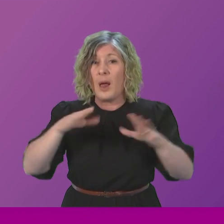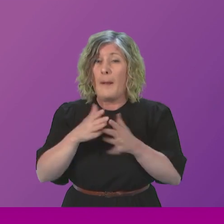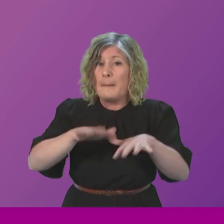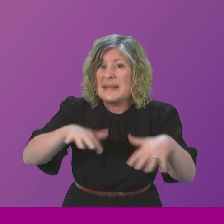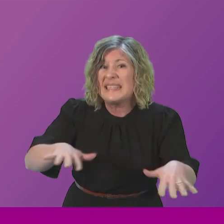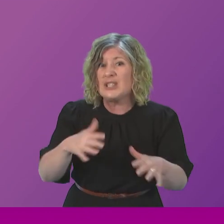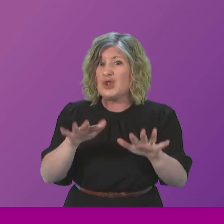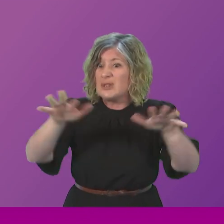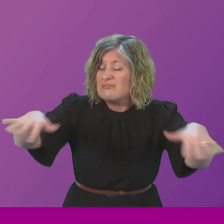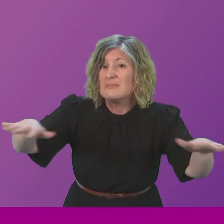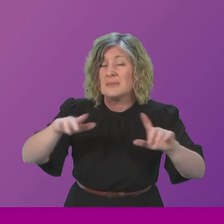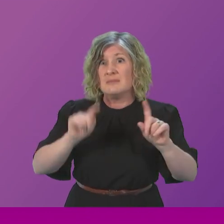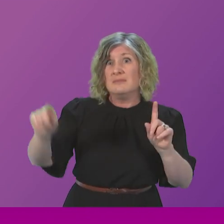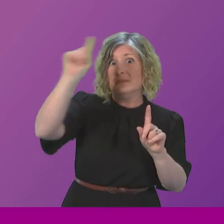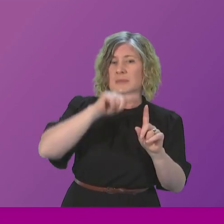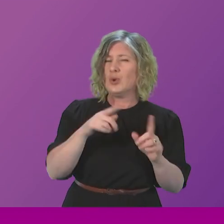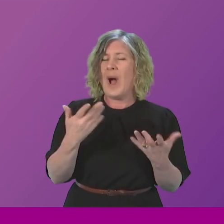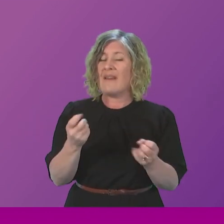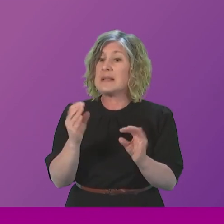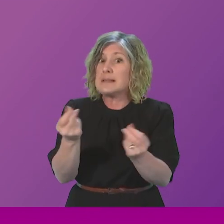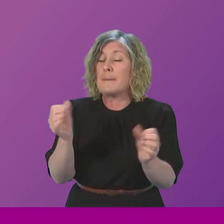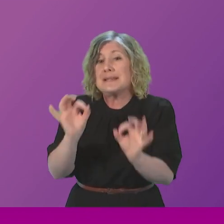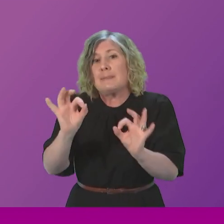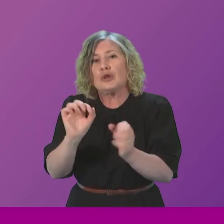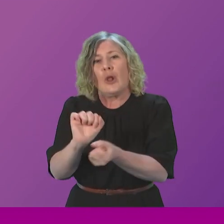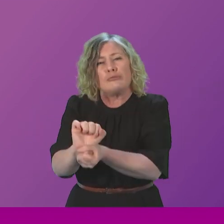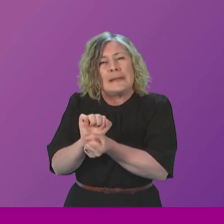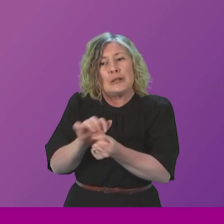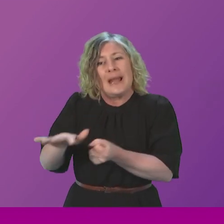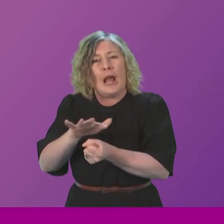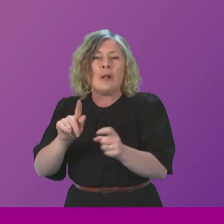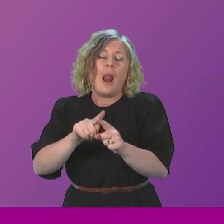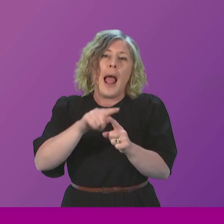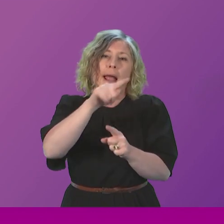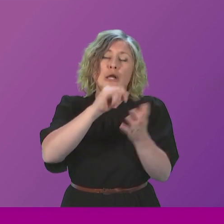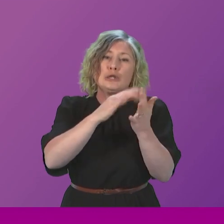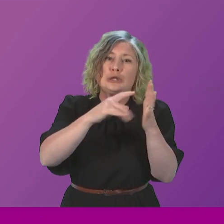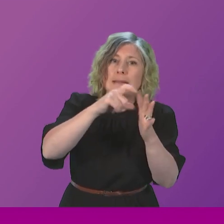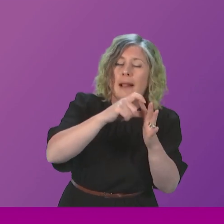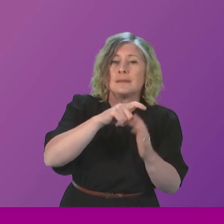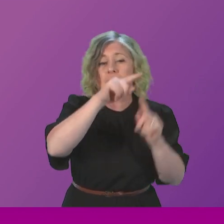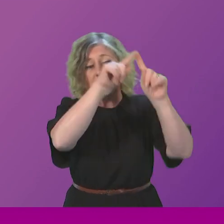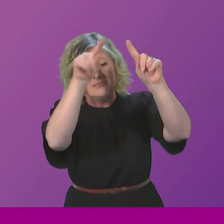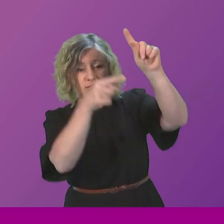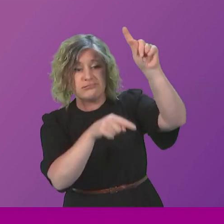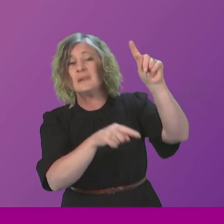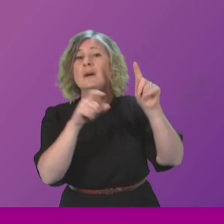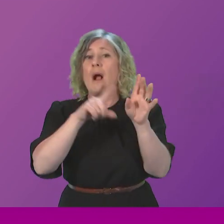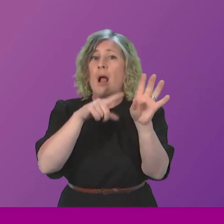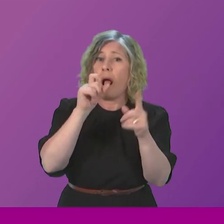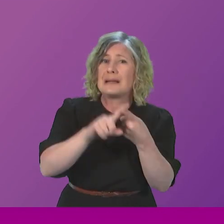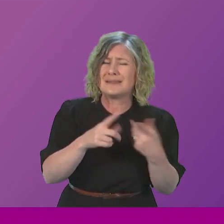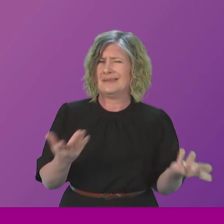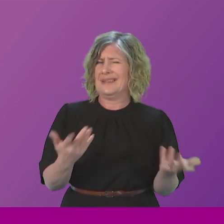importance and special protection areas from Shetland to the Clyde. And the First Minister should take particular